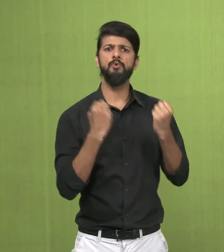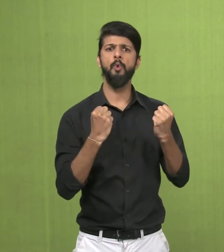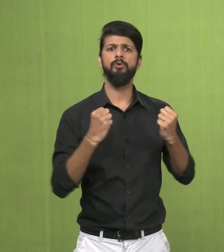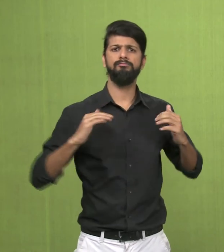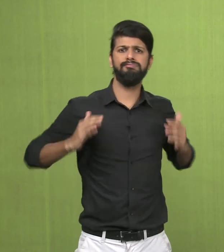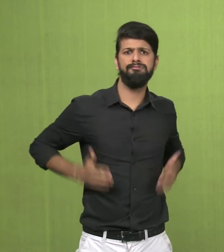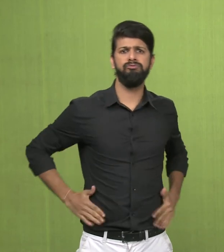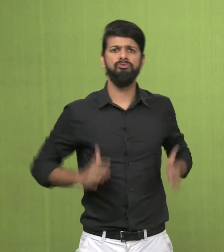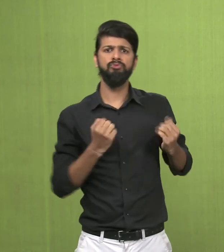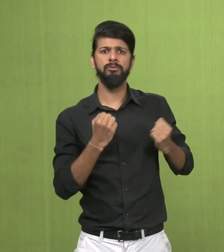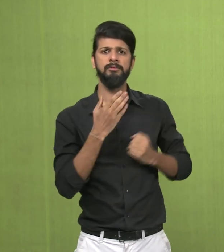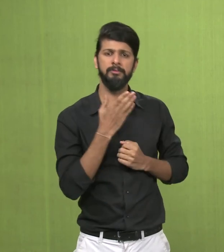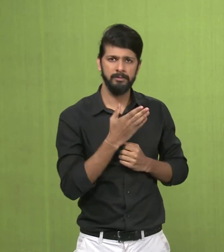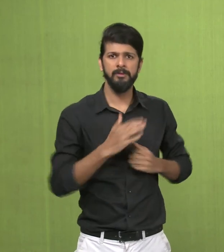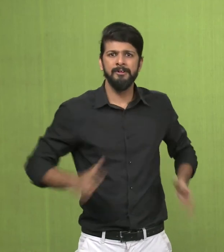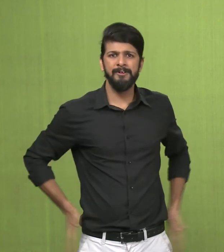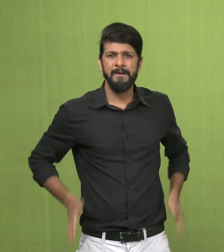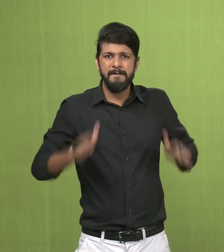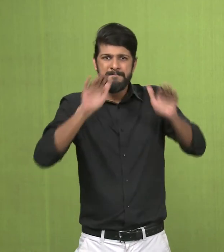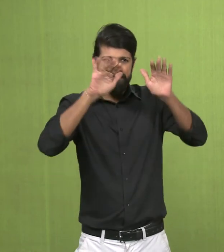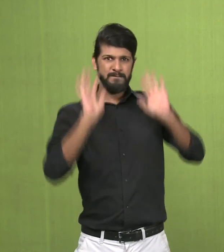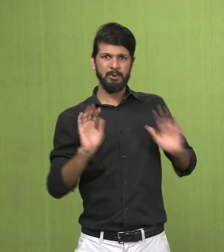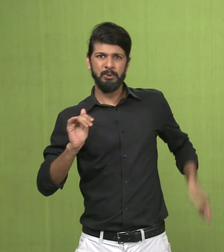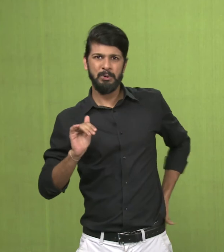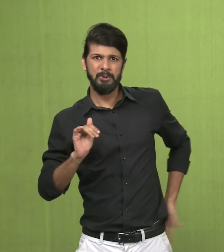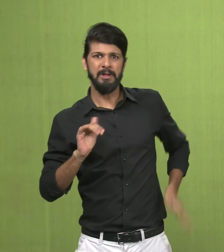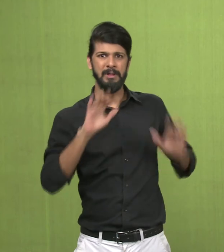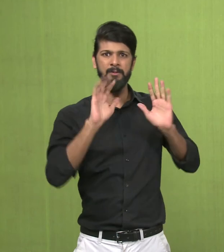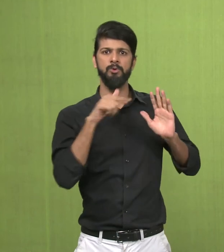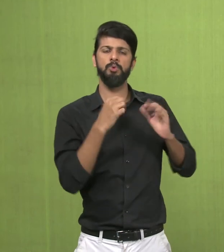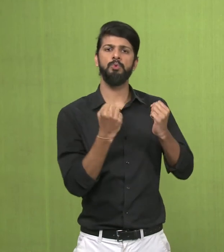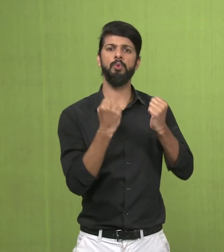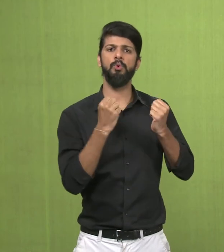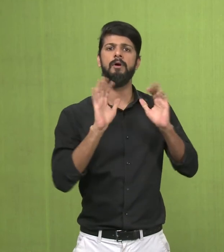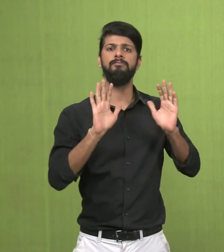breasts are heavy. The hips are broad.